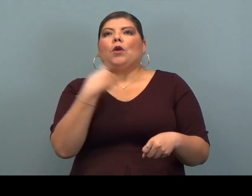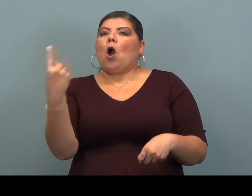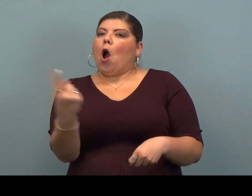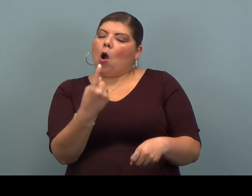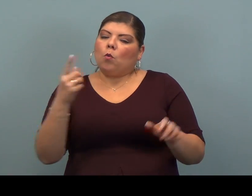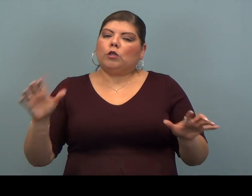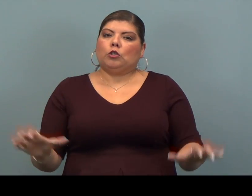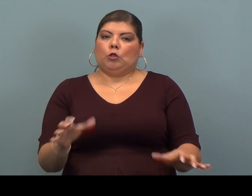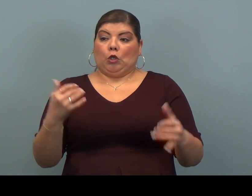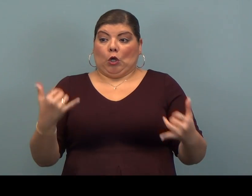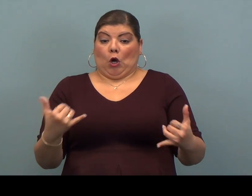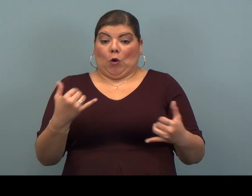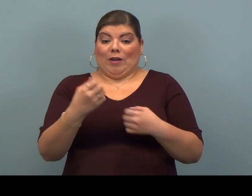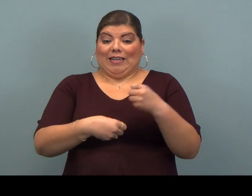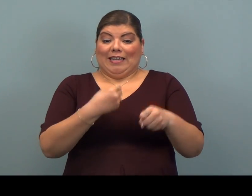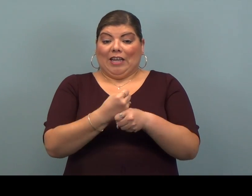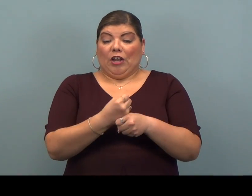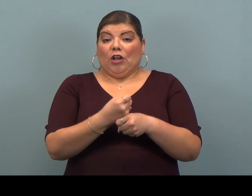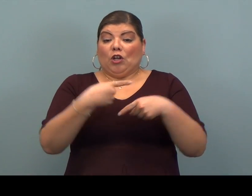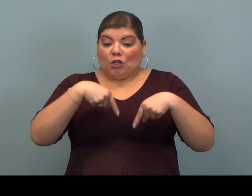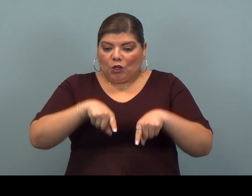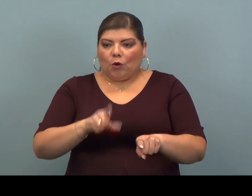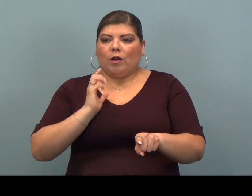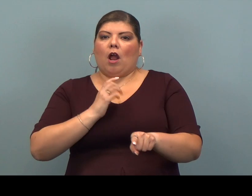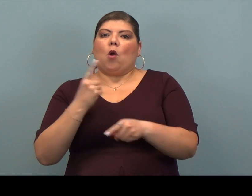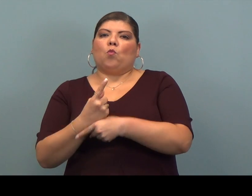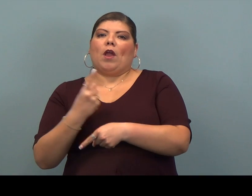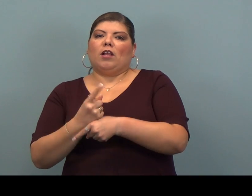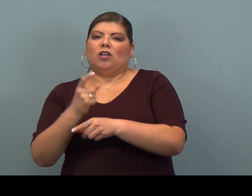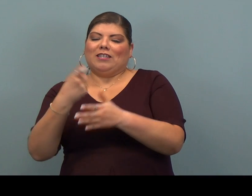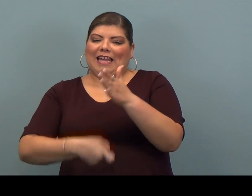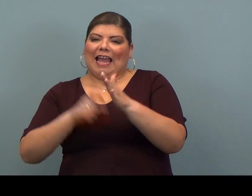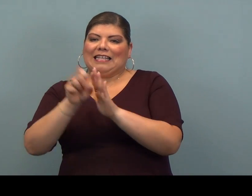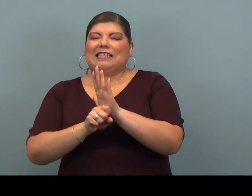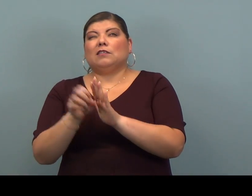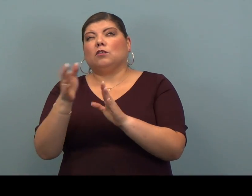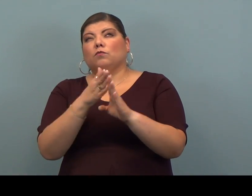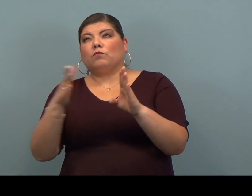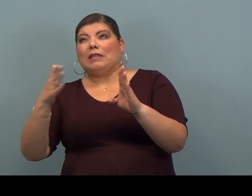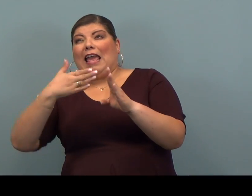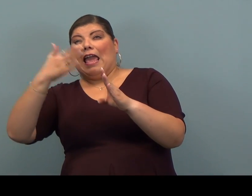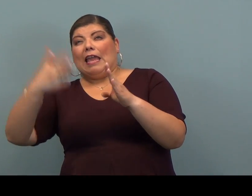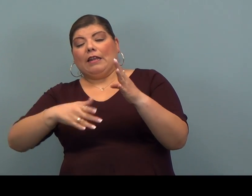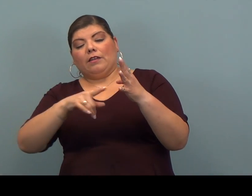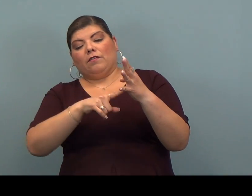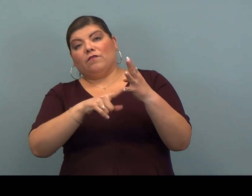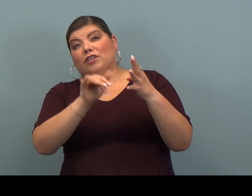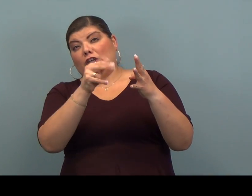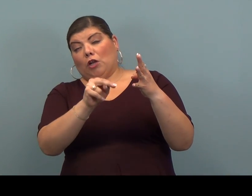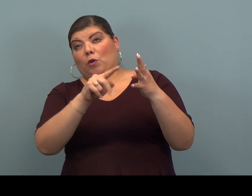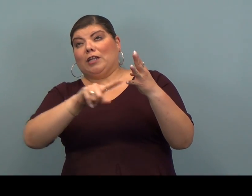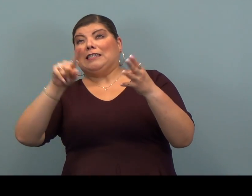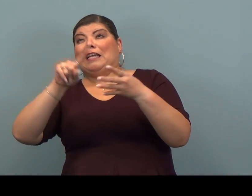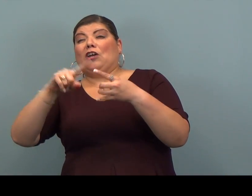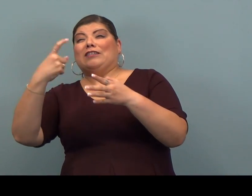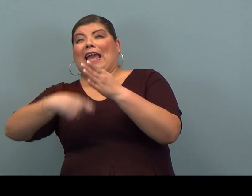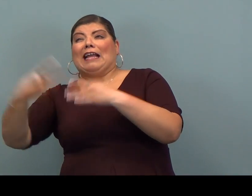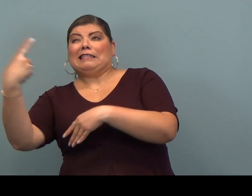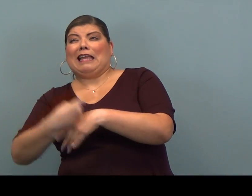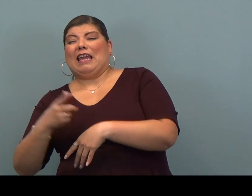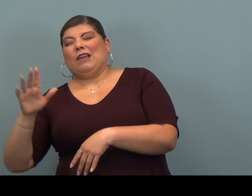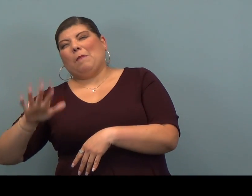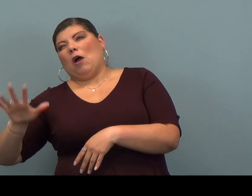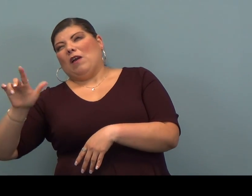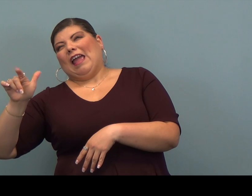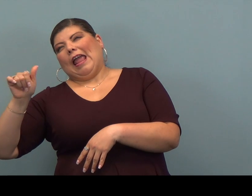do the current year tax return during our regular tax season, which runs from the end of January until tax day, you know, usually